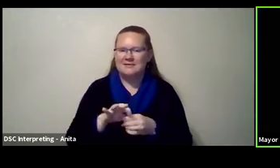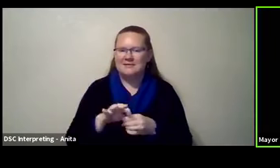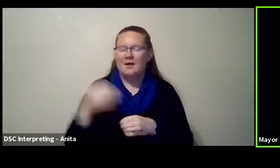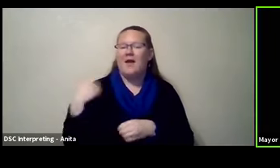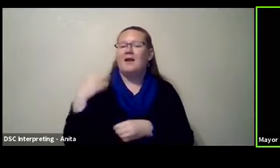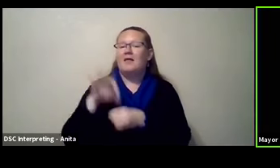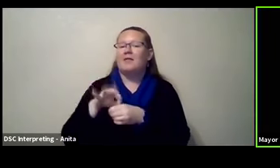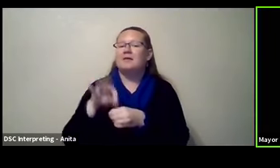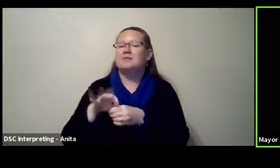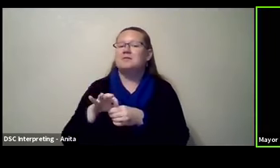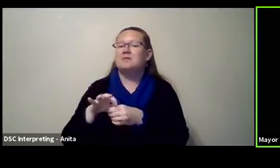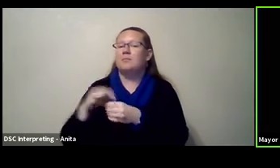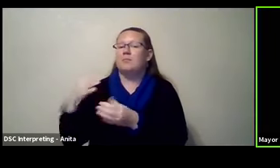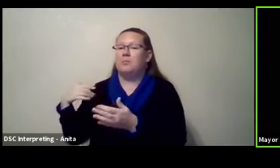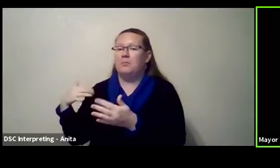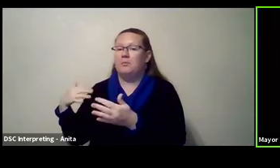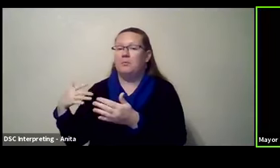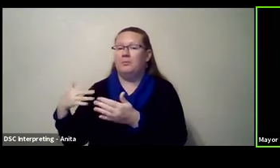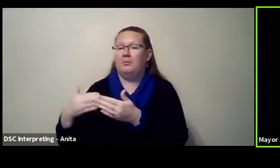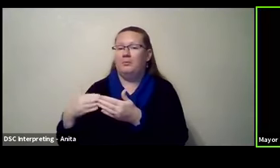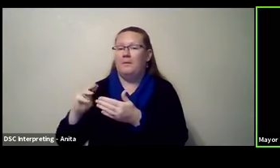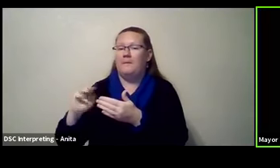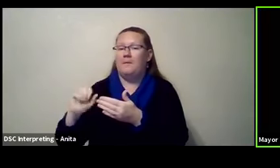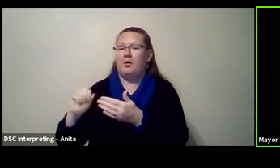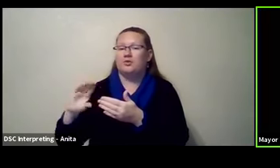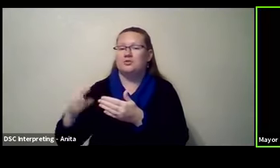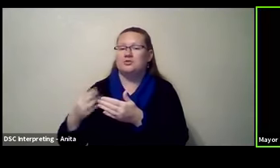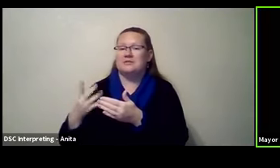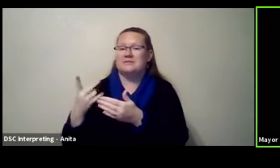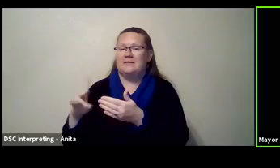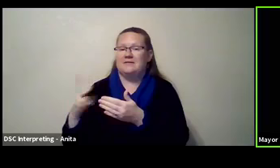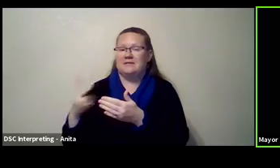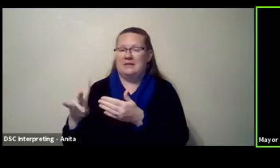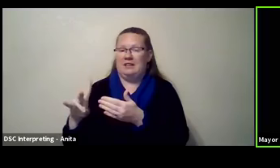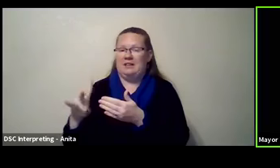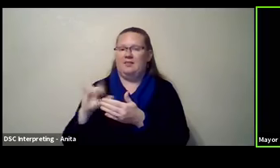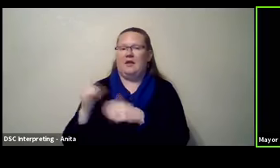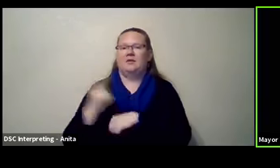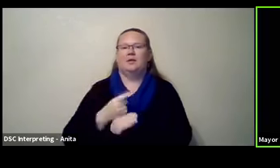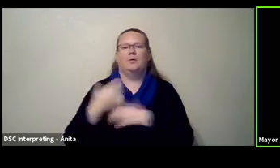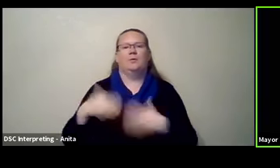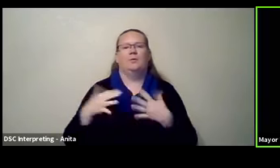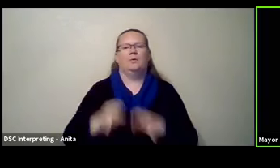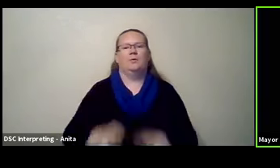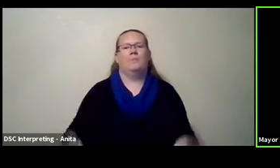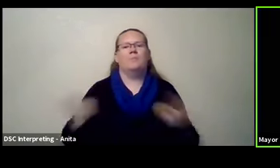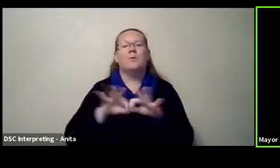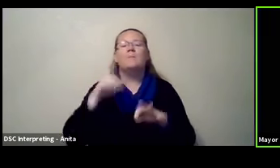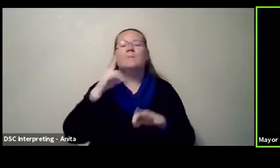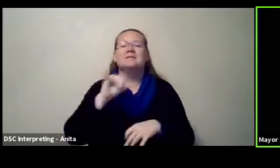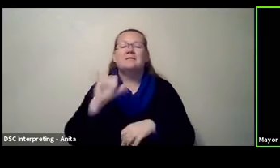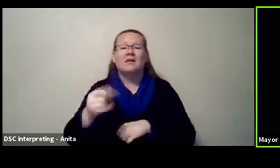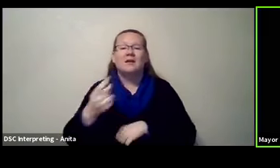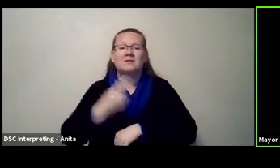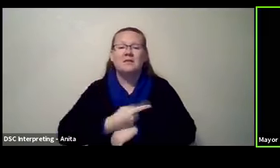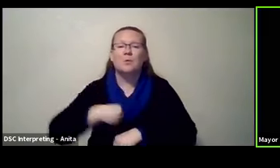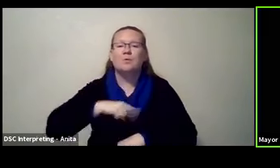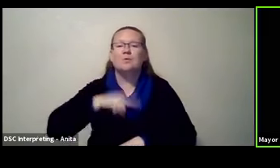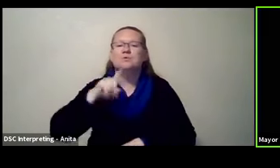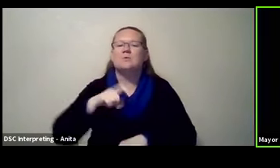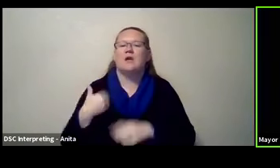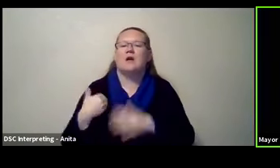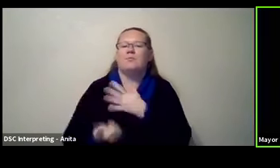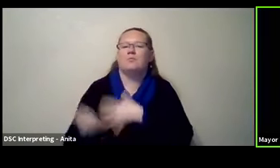leading up to March 17th and March 17th is important day. Cause that was the date that they were supposed to, the Ohio primary